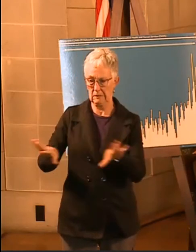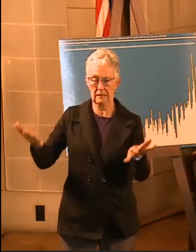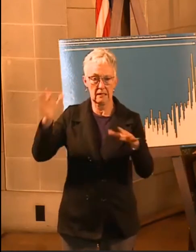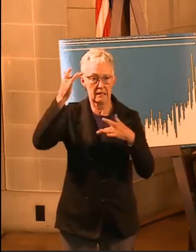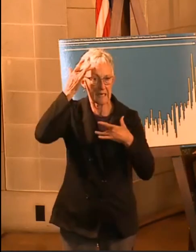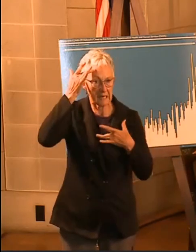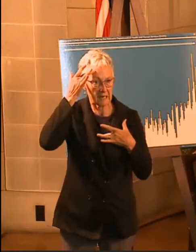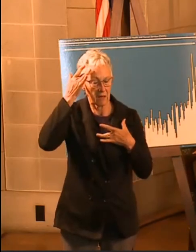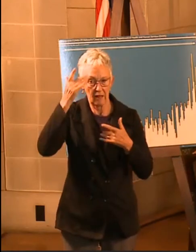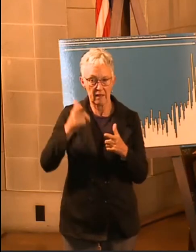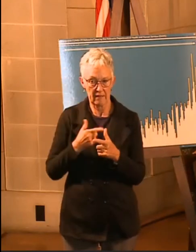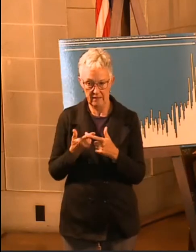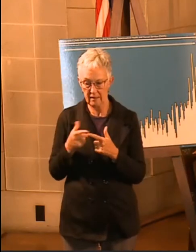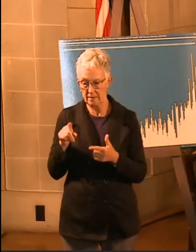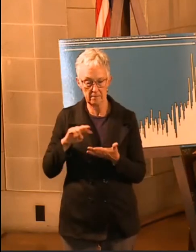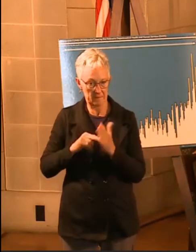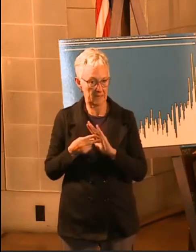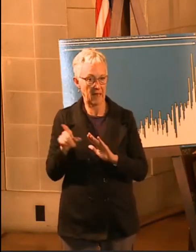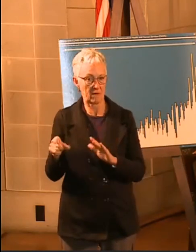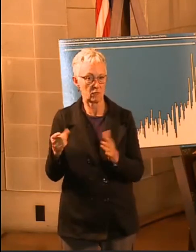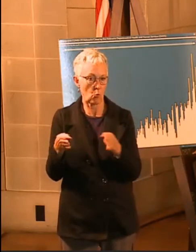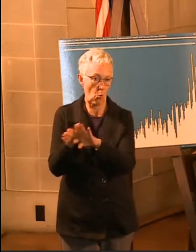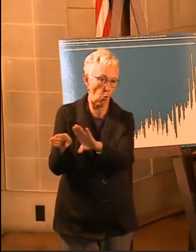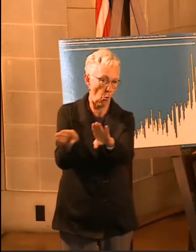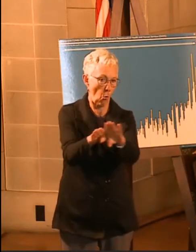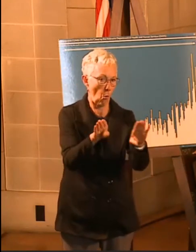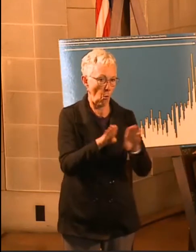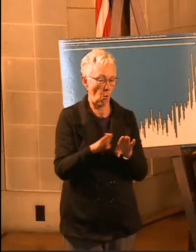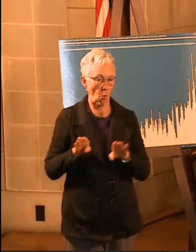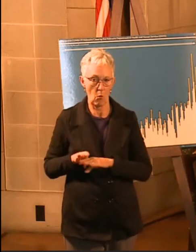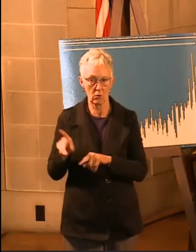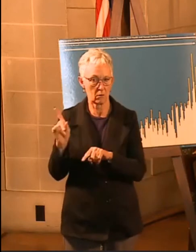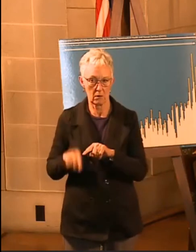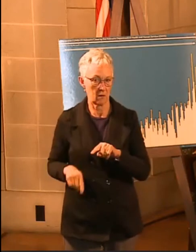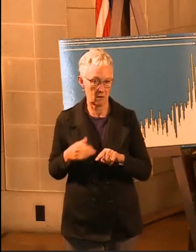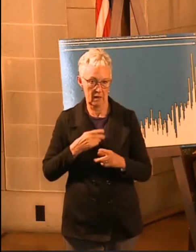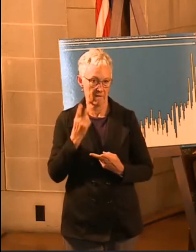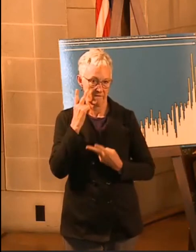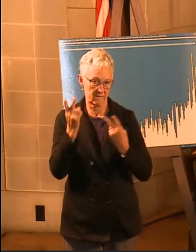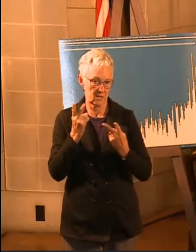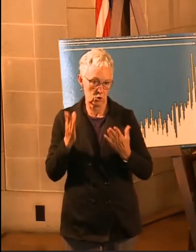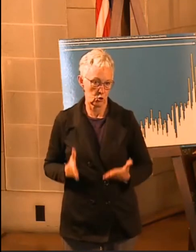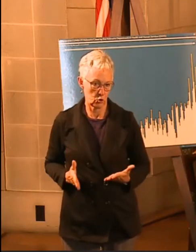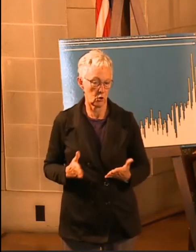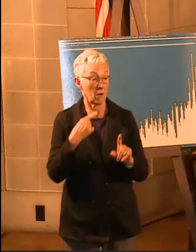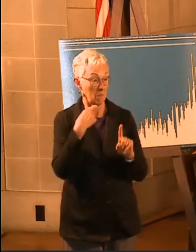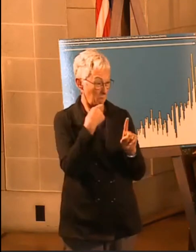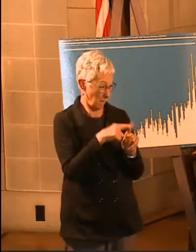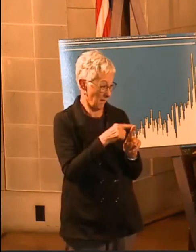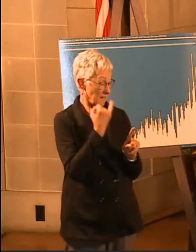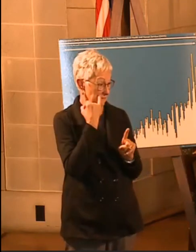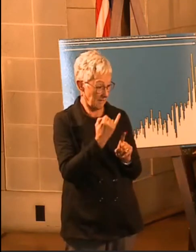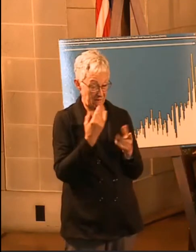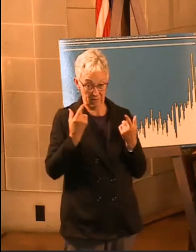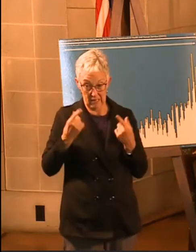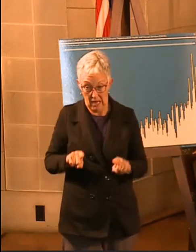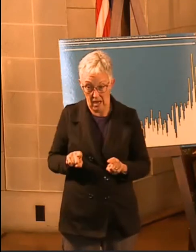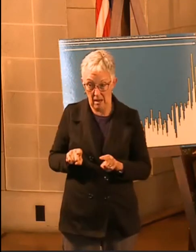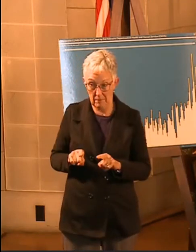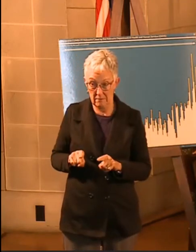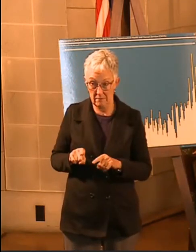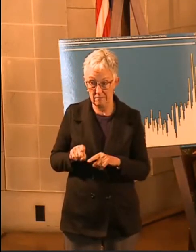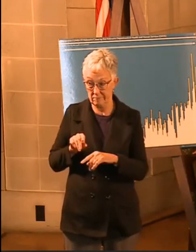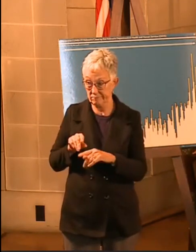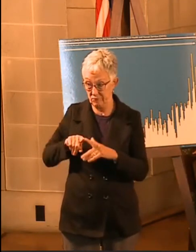visit their loved ones. And, of course, we've seen from other states how devastating this can be if the virus goes through a long-term care community. So,